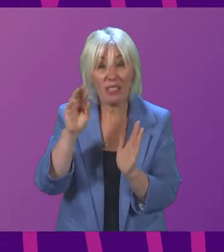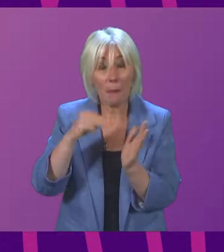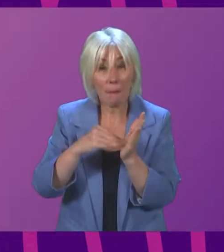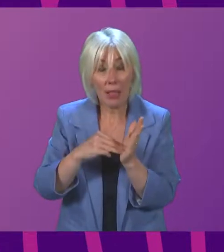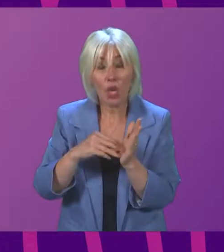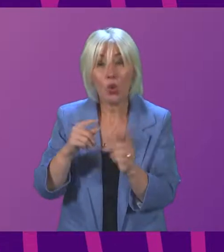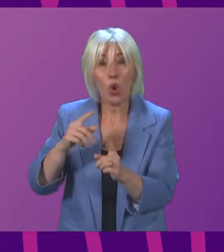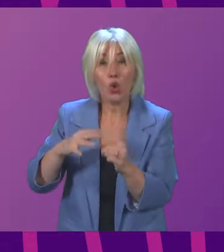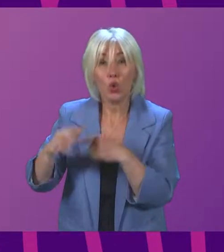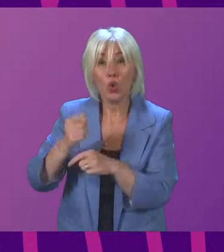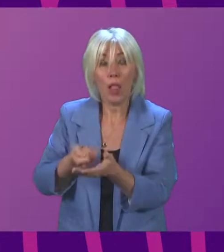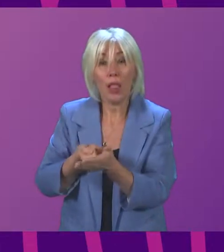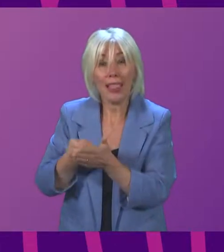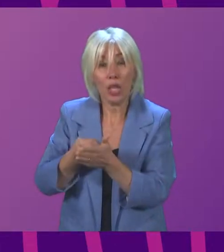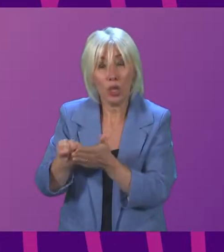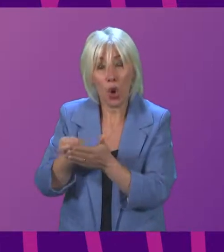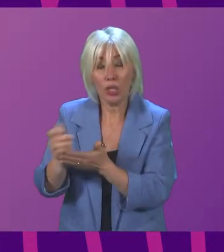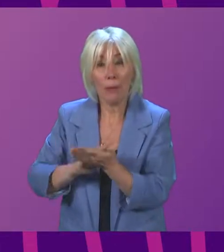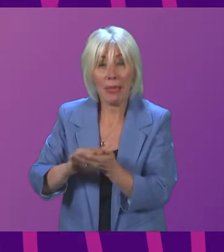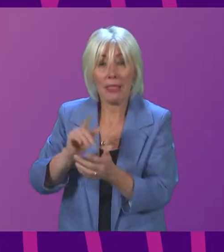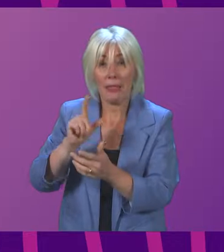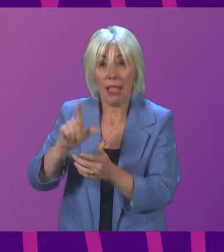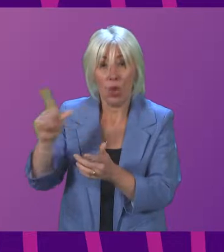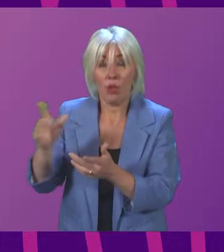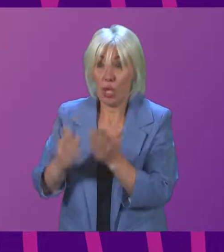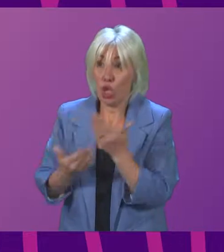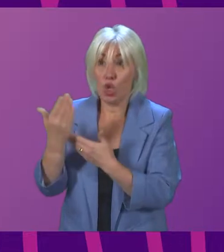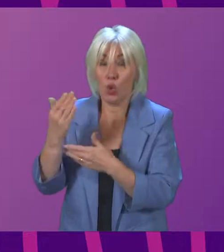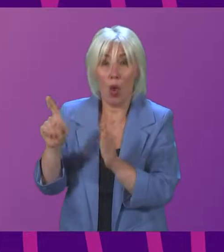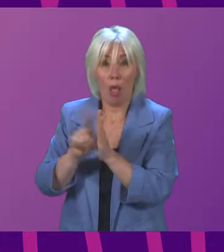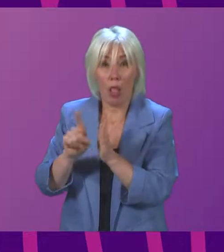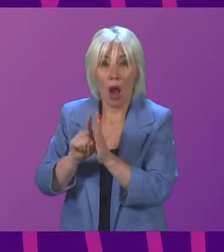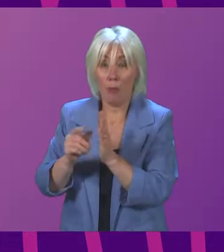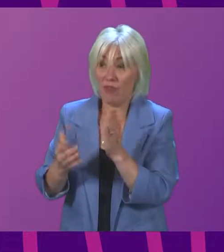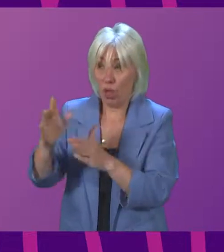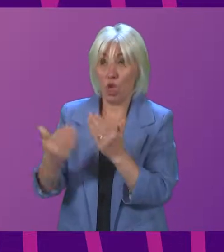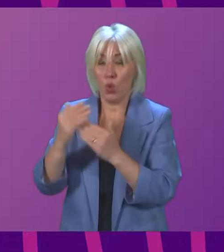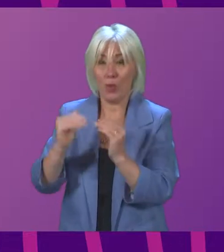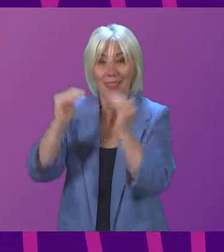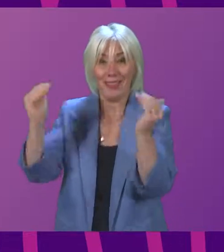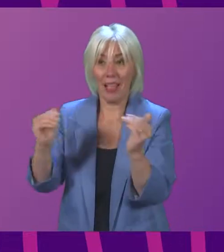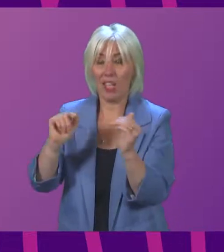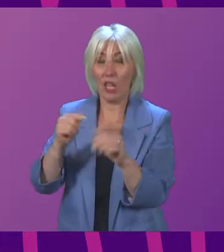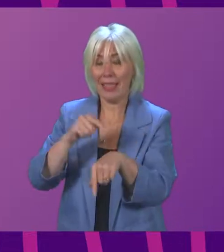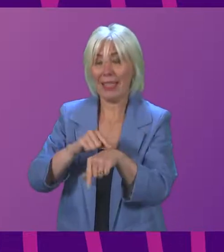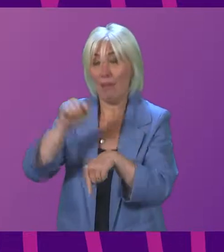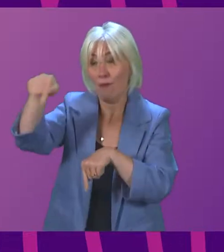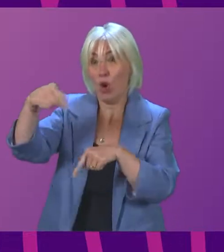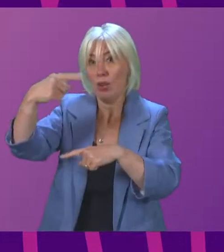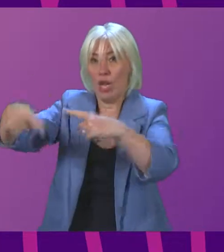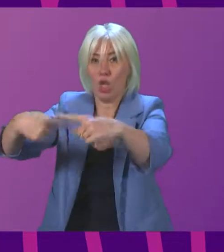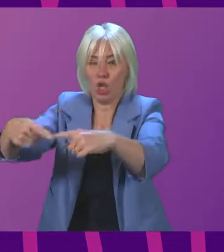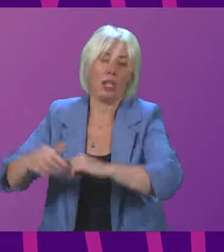landlords has enabled them to fit compliant alarms to the new standard by next year. Jeremy Balfour.